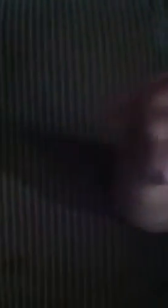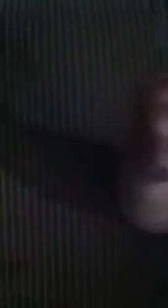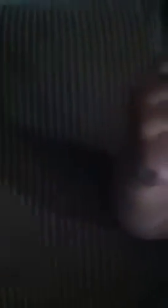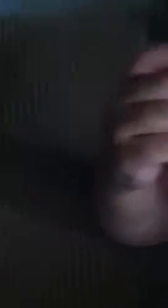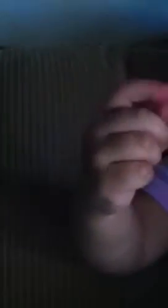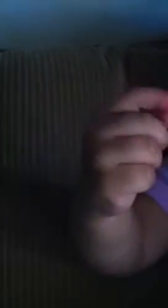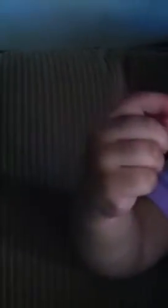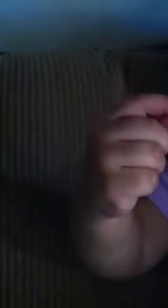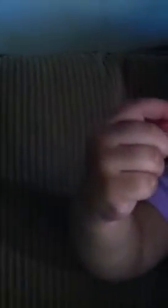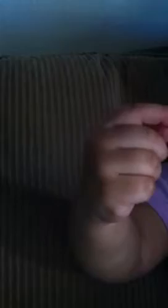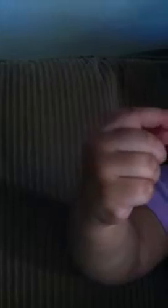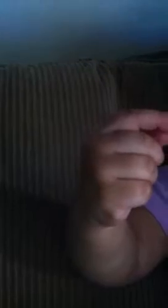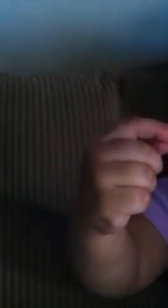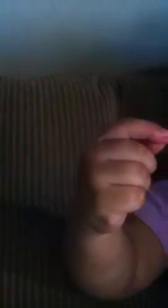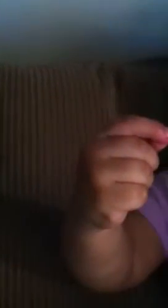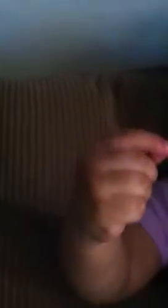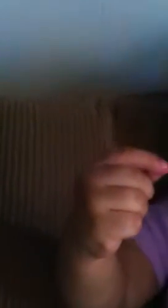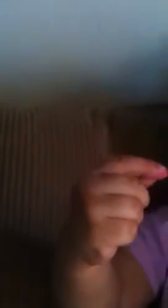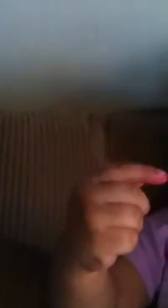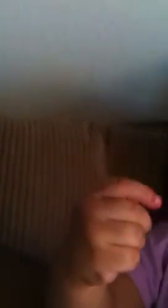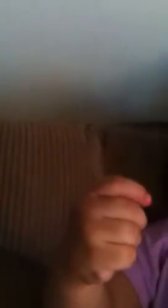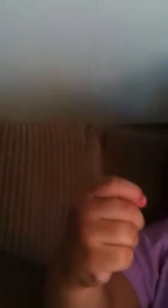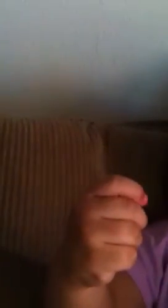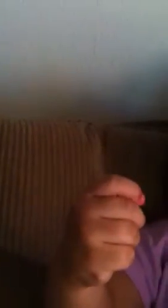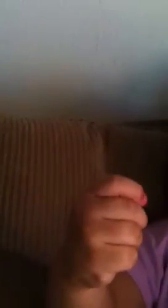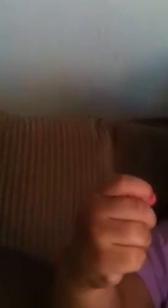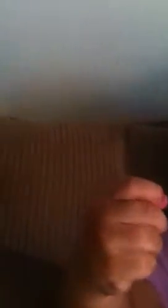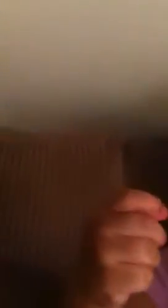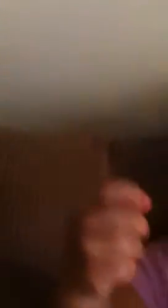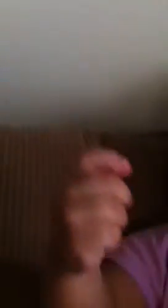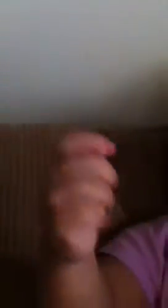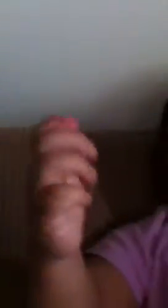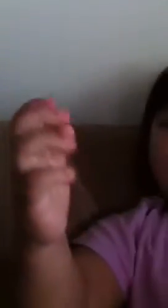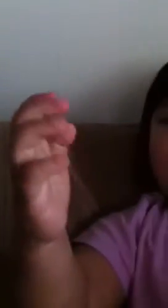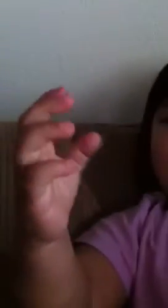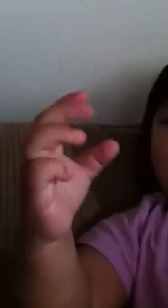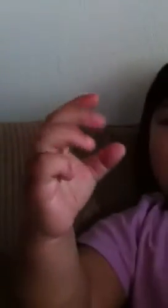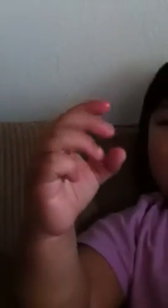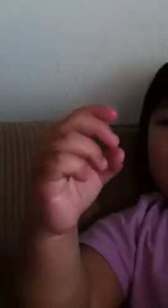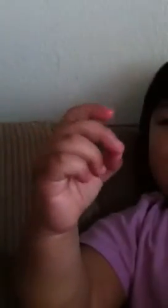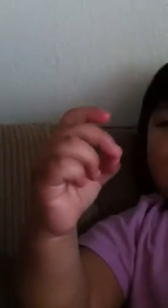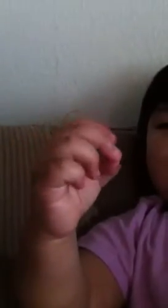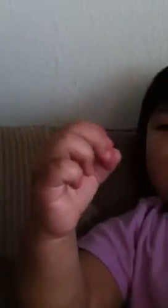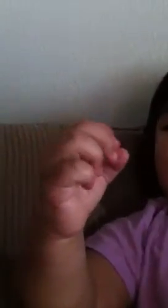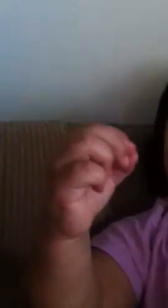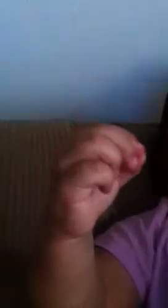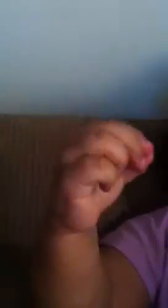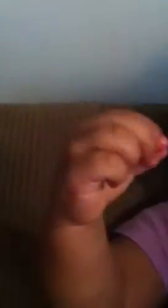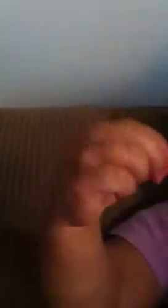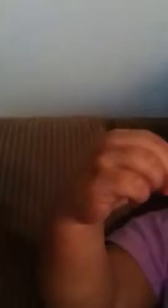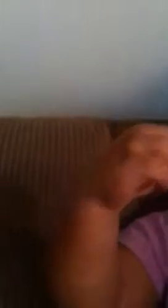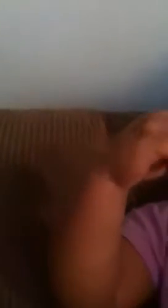N, O, P,